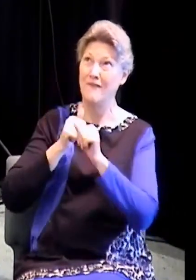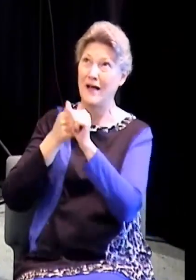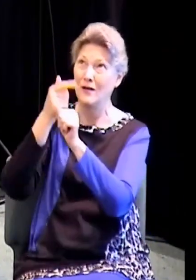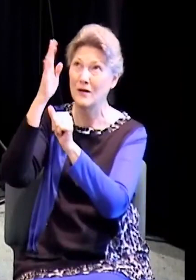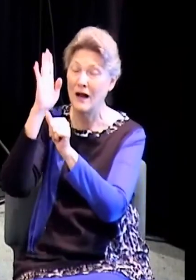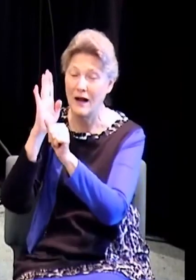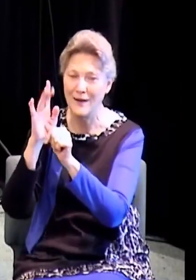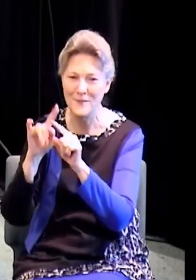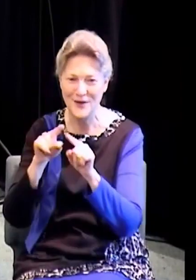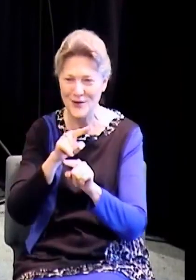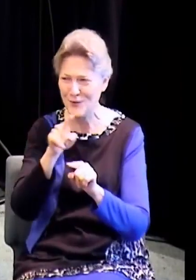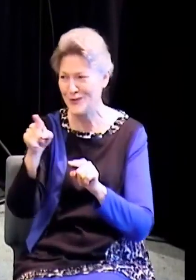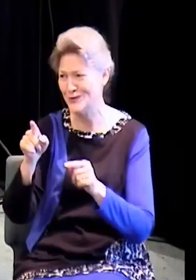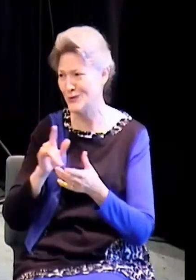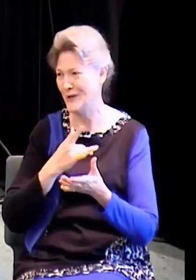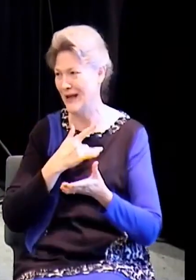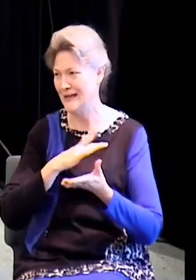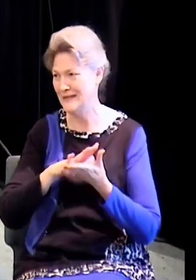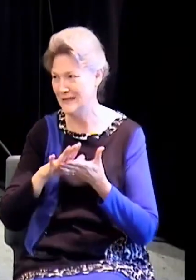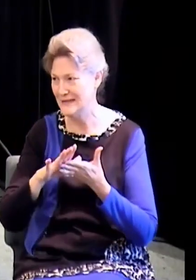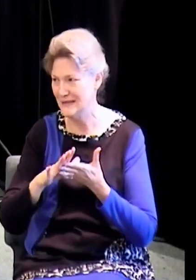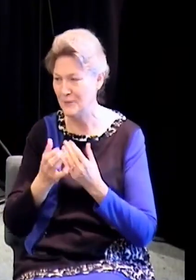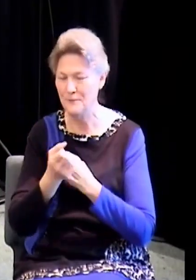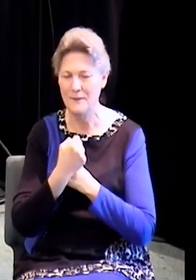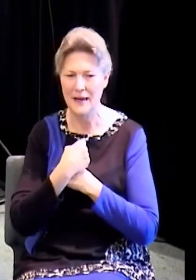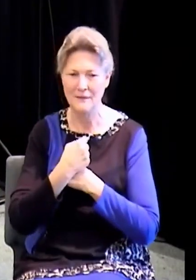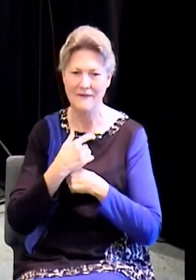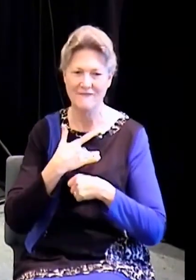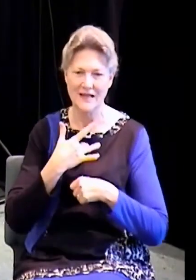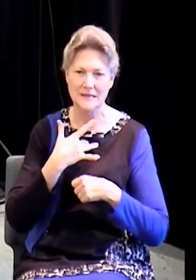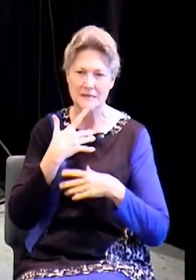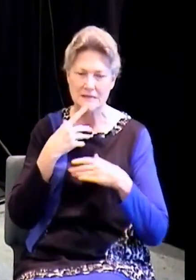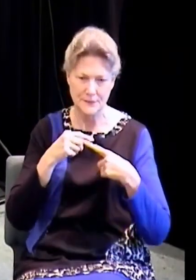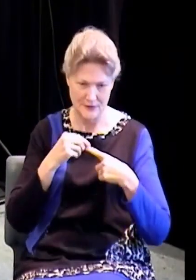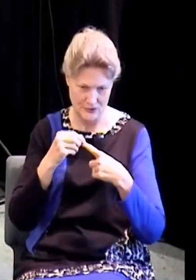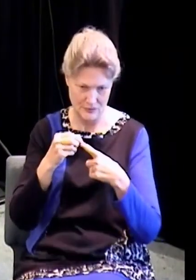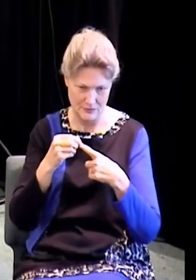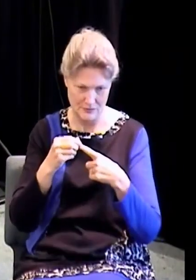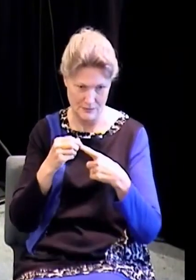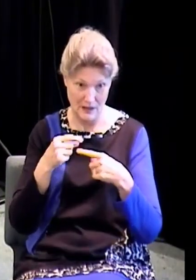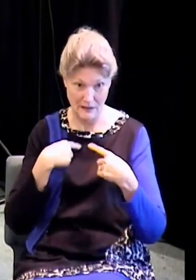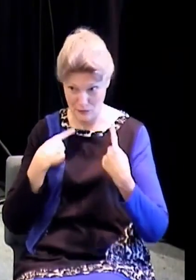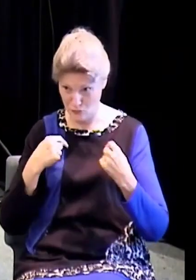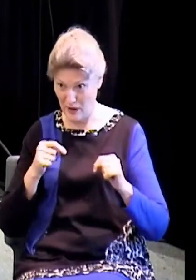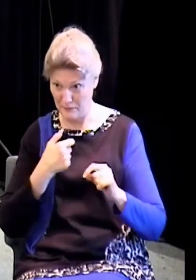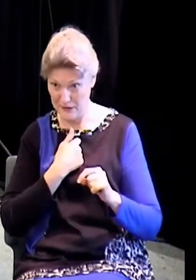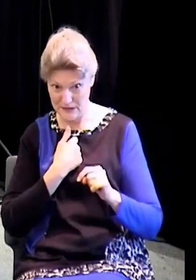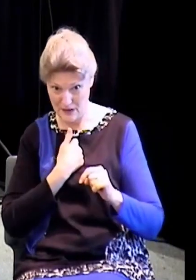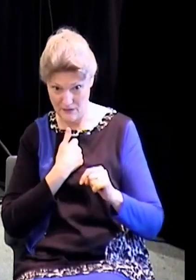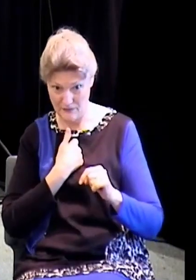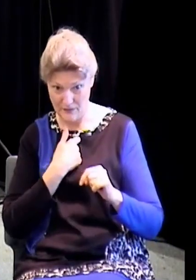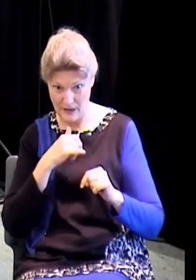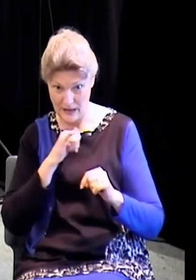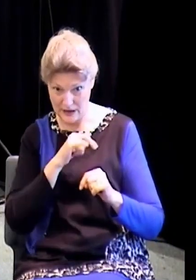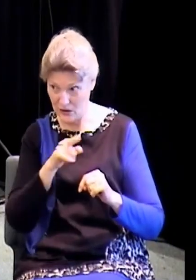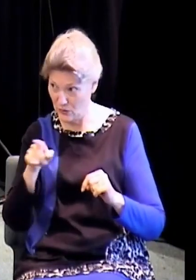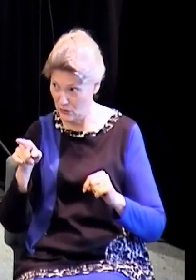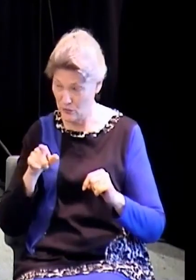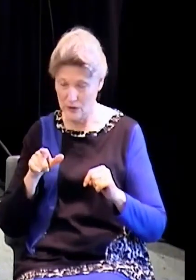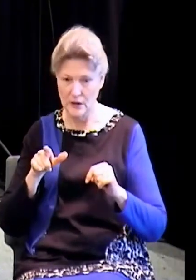yet you guys are so kind to make me feel special even though I'm just trying, like you, do what he asked me to do. So we're